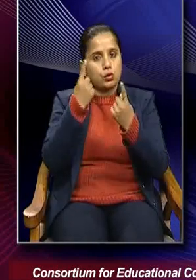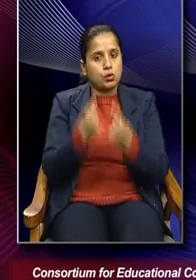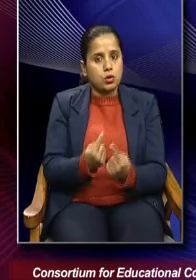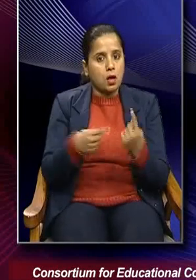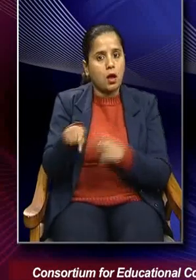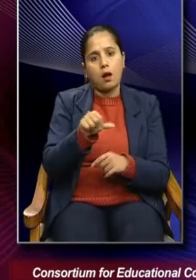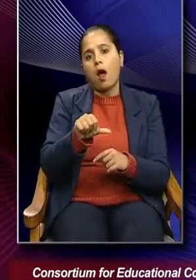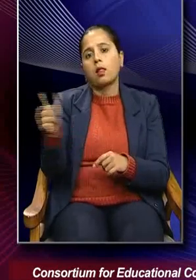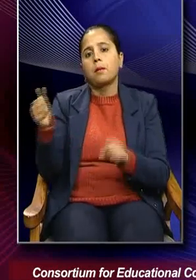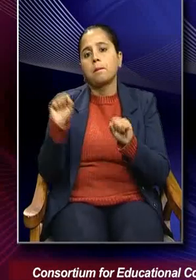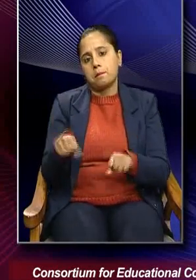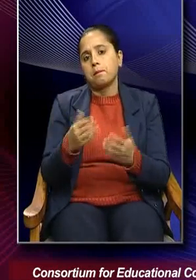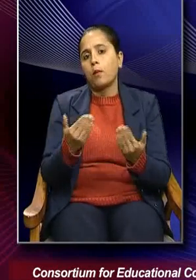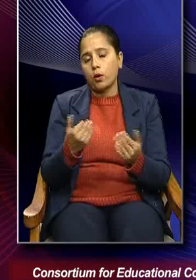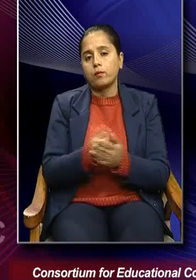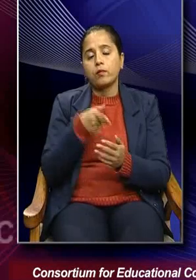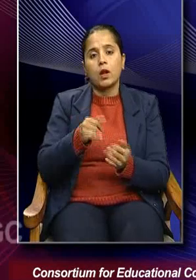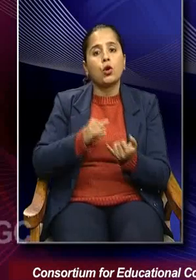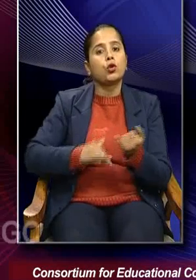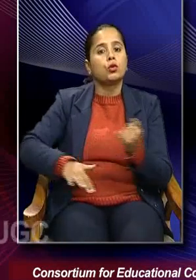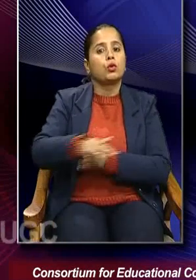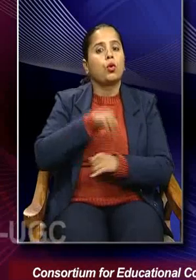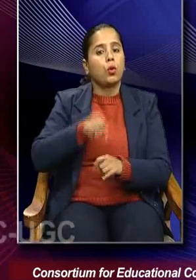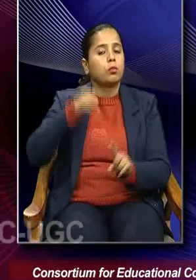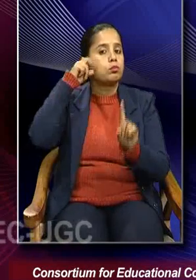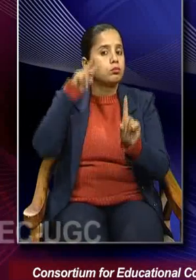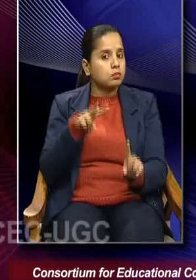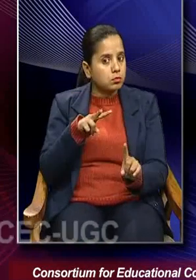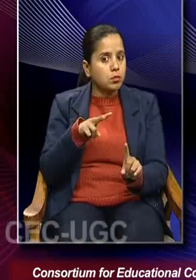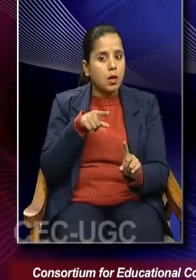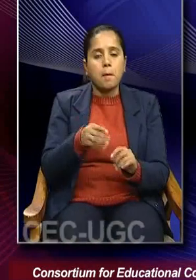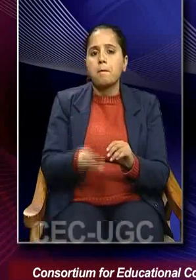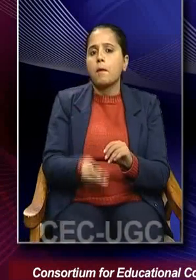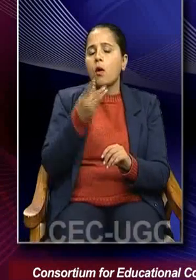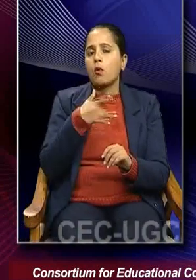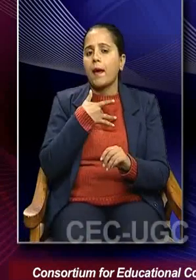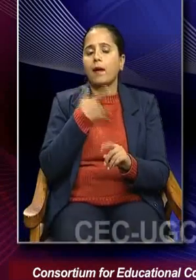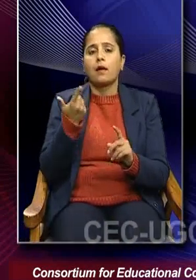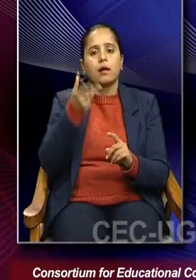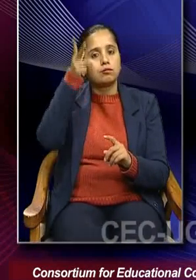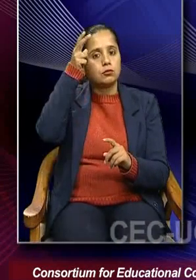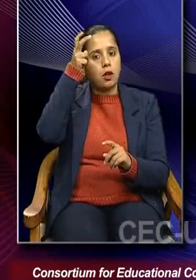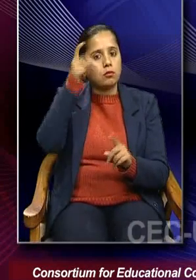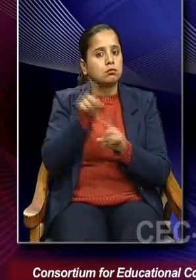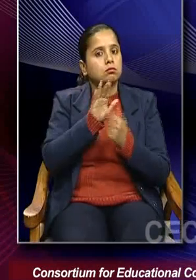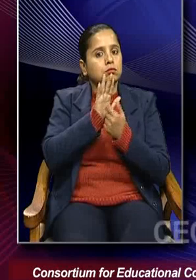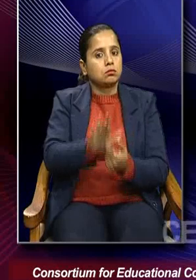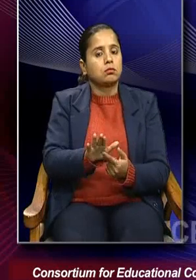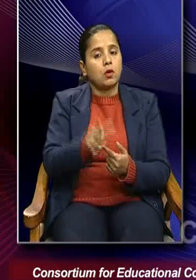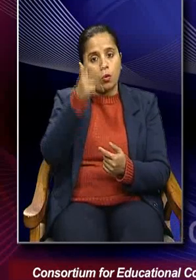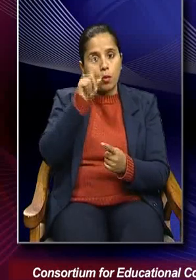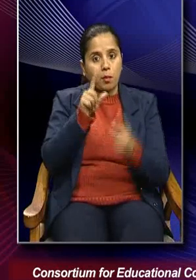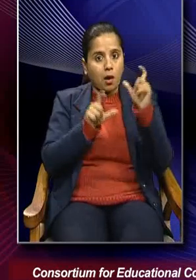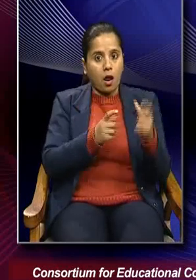others. So, the sociological perspective is more like a demon that possesses one,